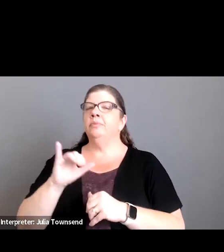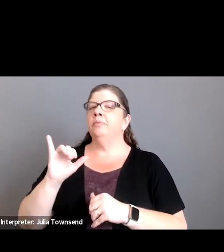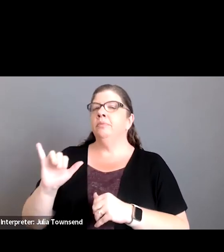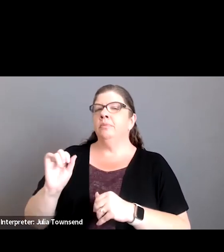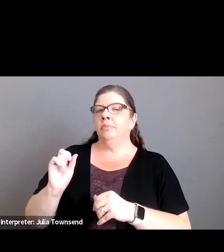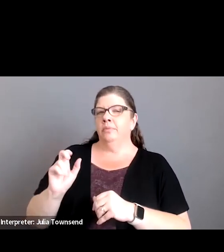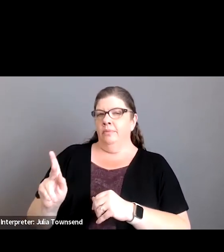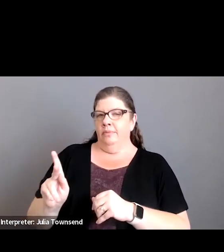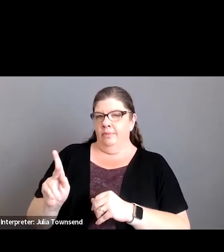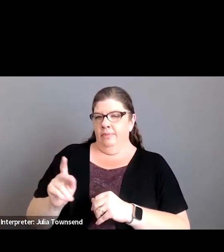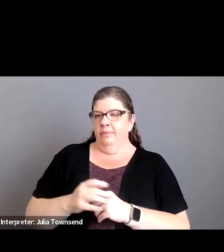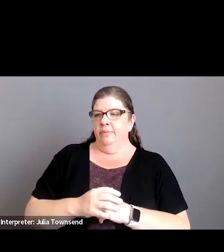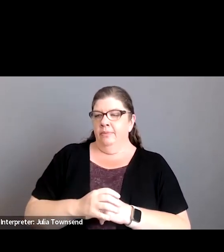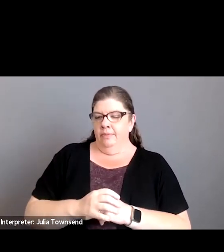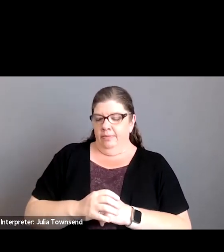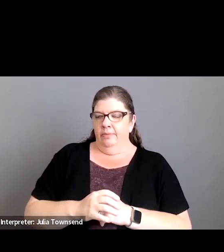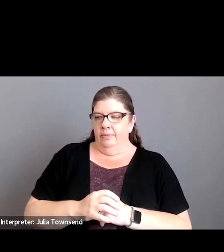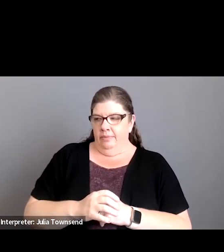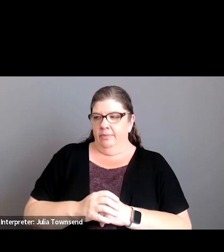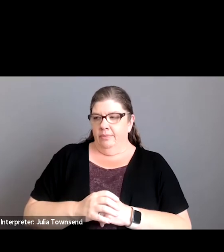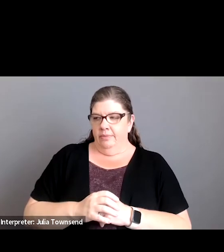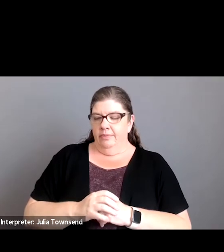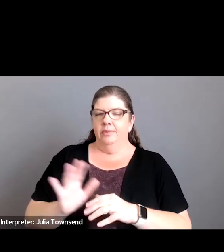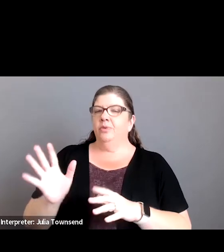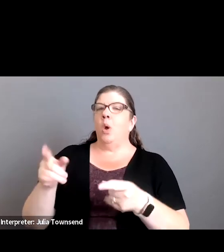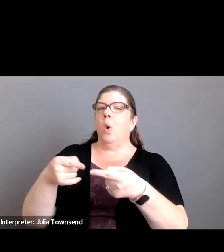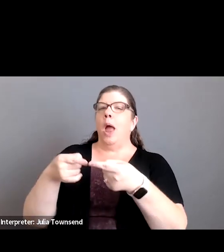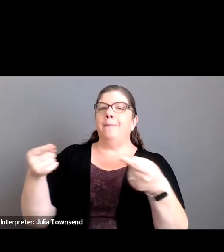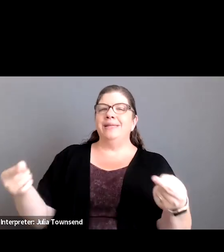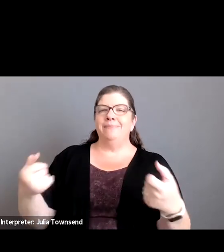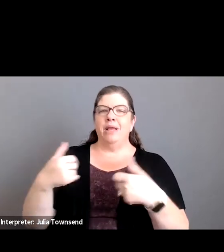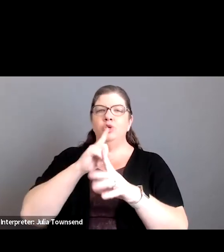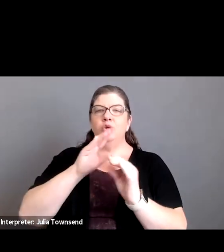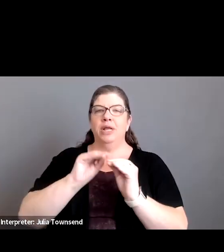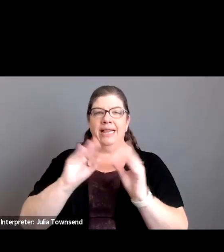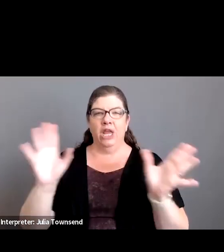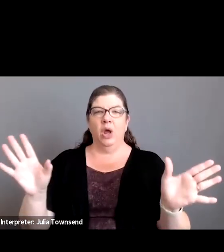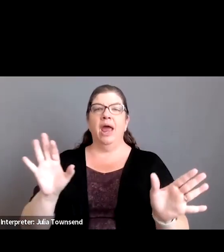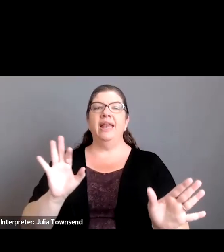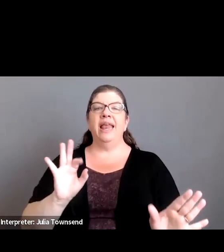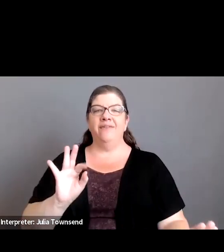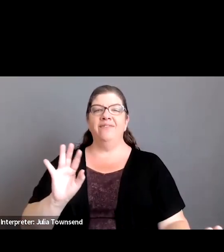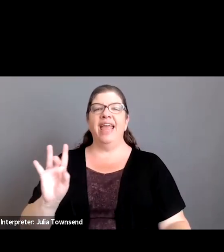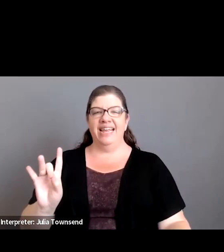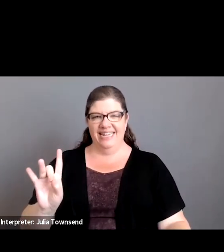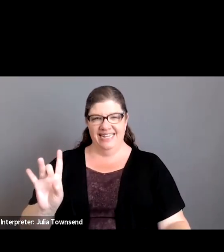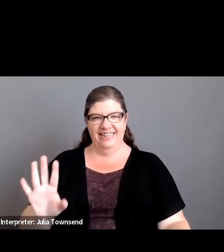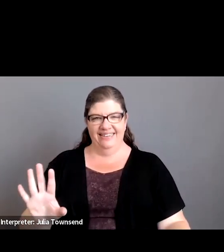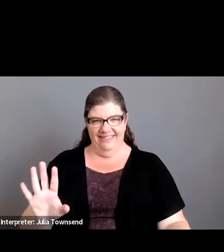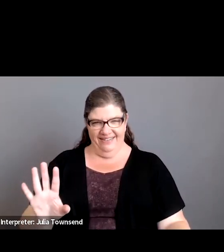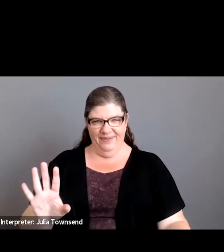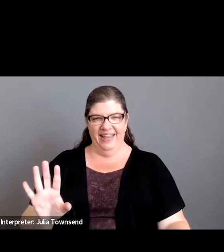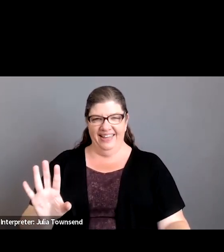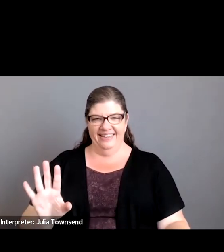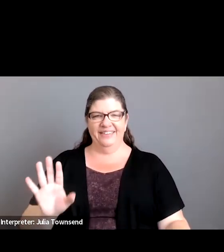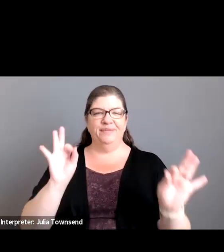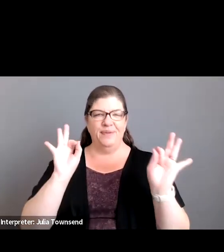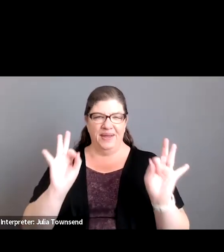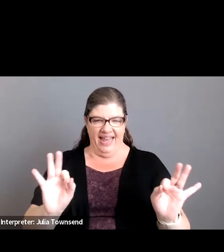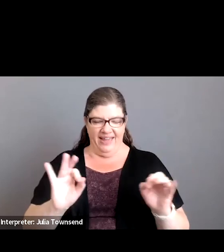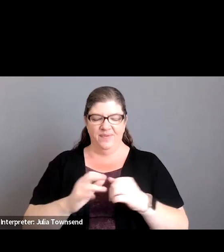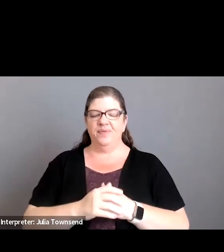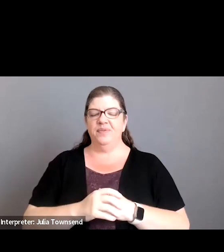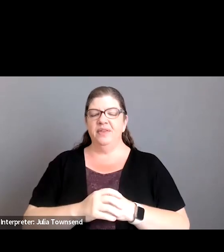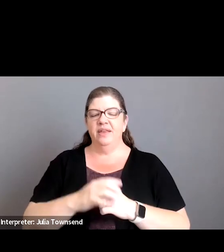four of zero it's the opposite just to make sure we're clear on f8 i'm off of that one yeah okay no that's okay